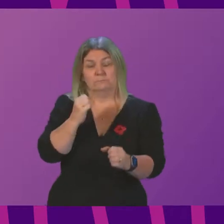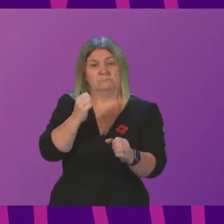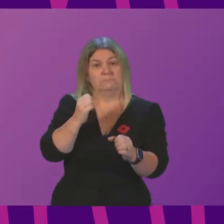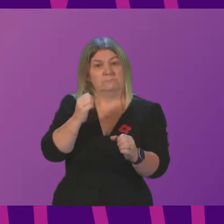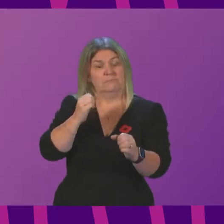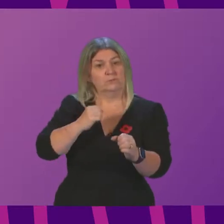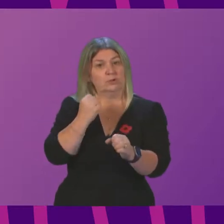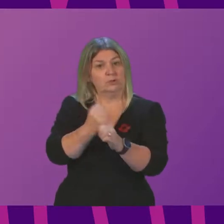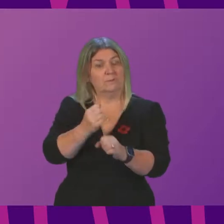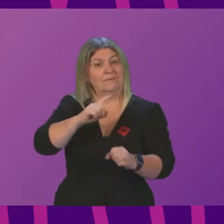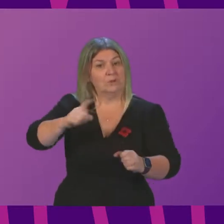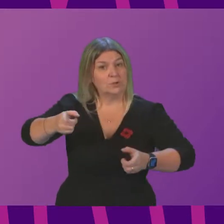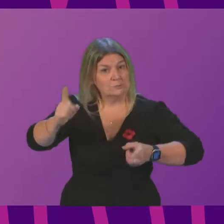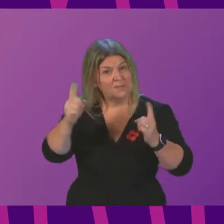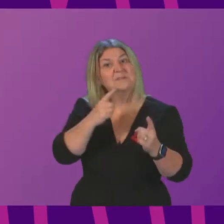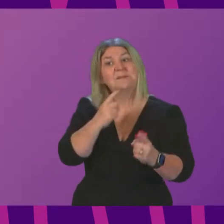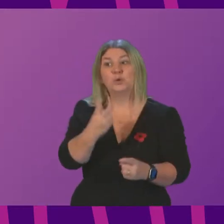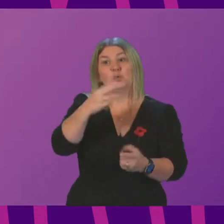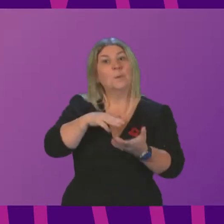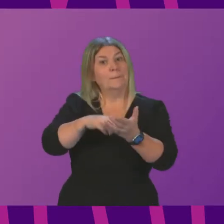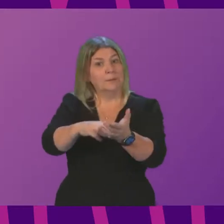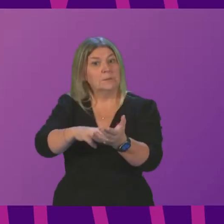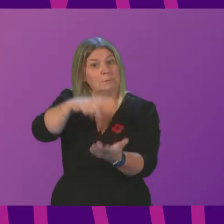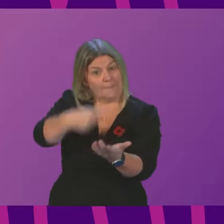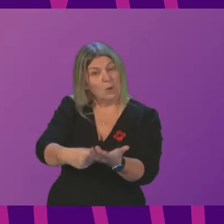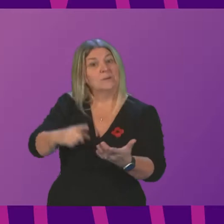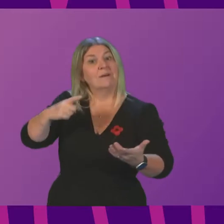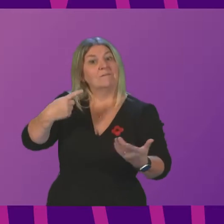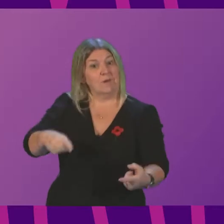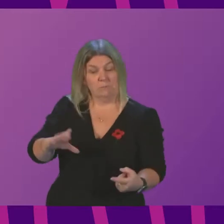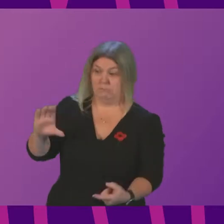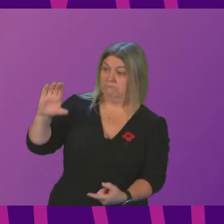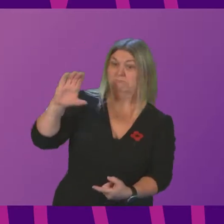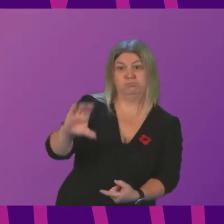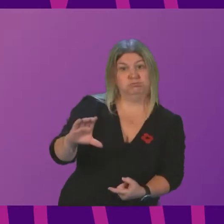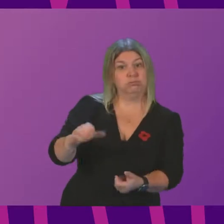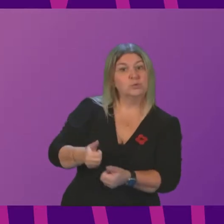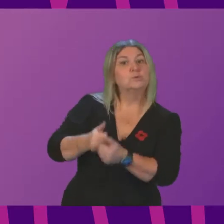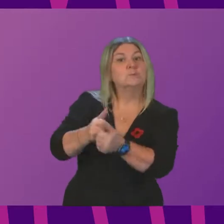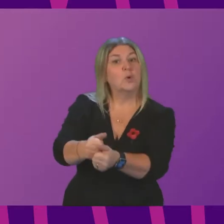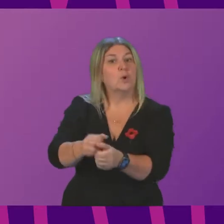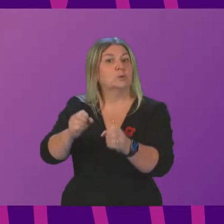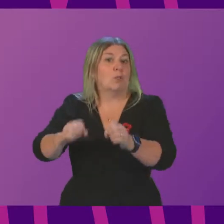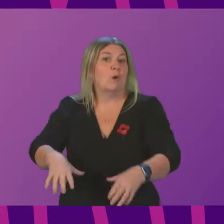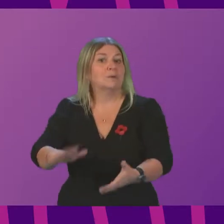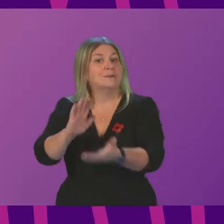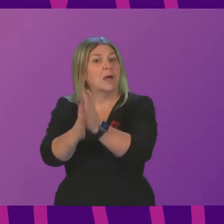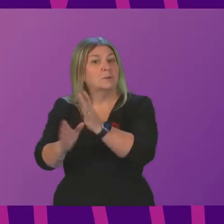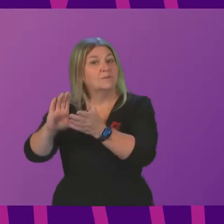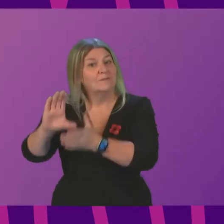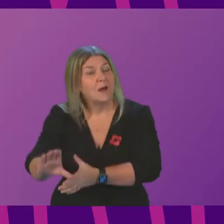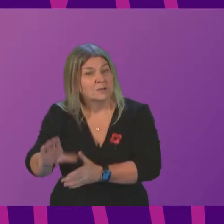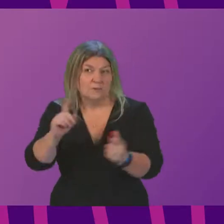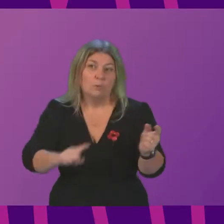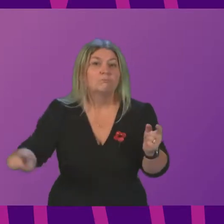damage fund? Yes, small in amount, but significant in terms of leadership on this issue. Deputy First Minister. I am happy to